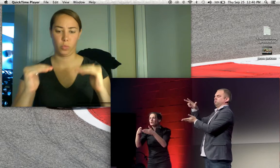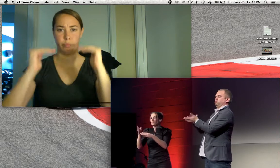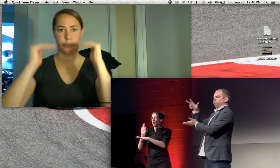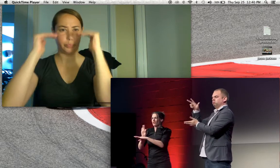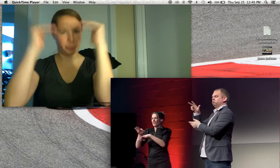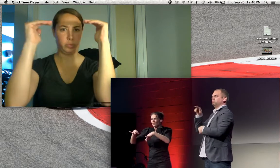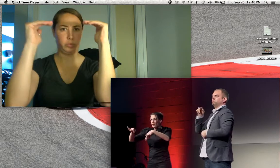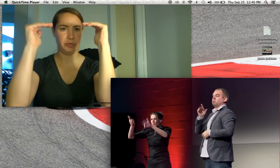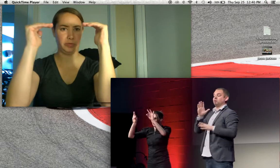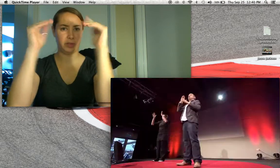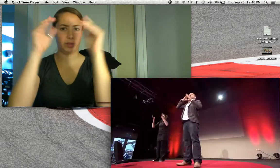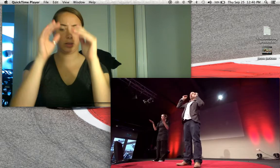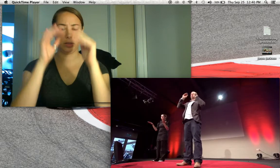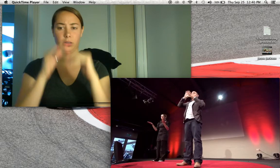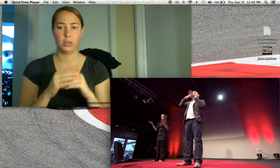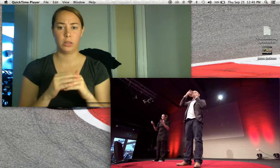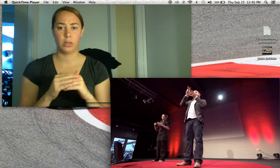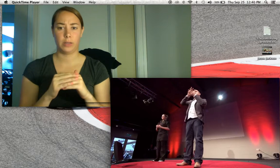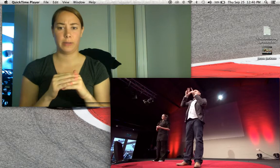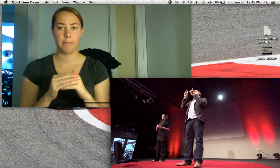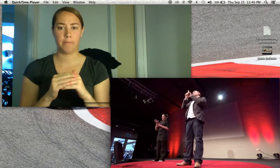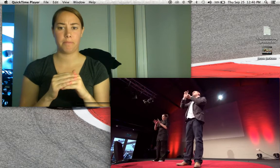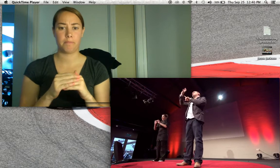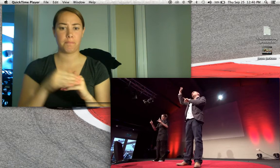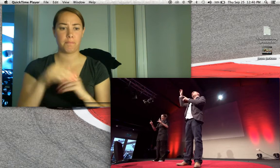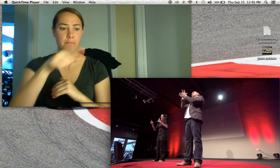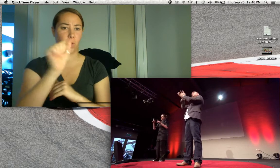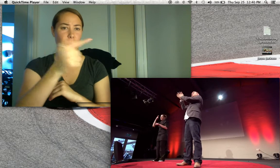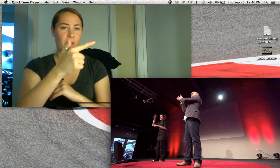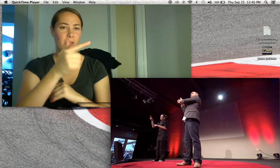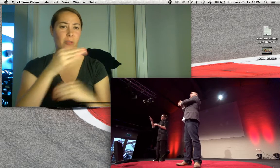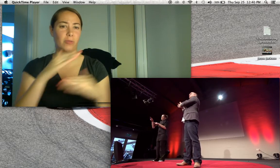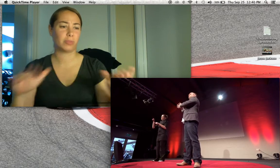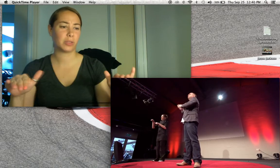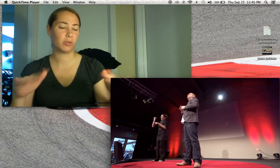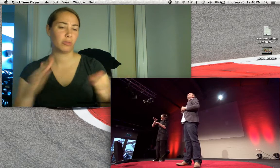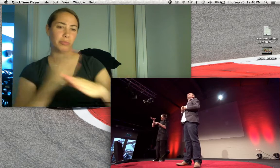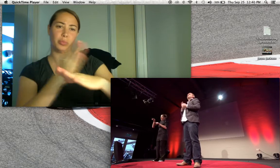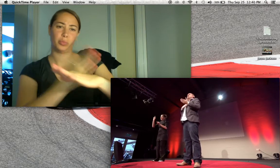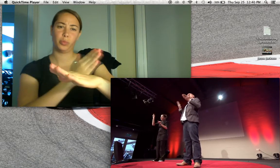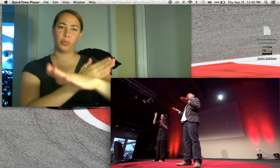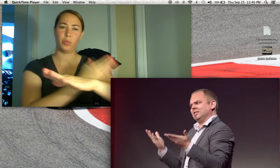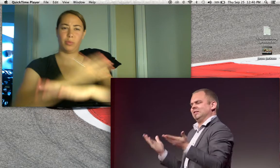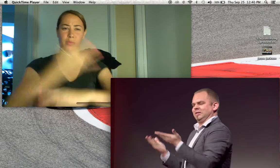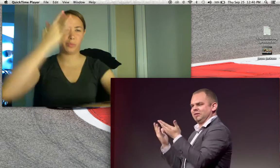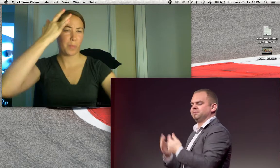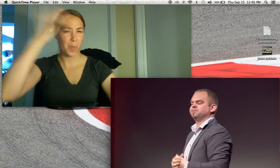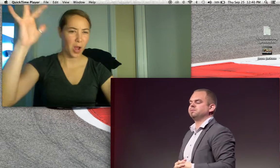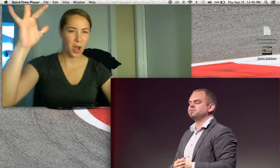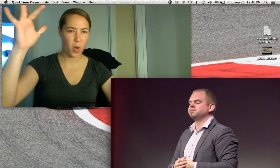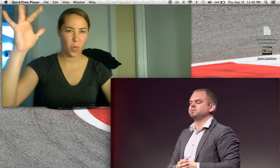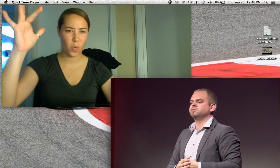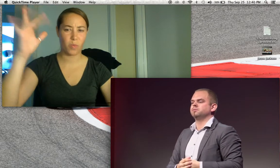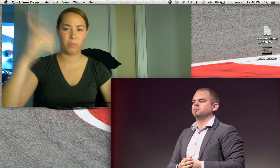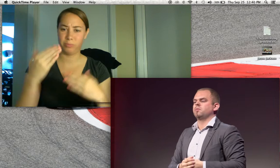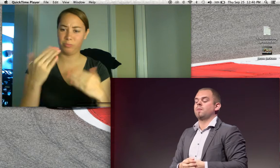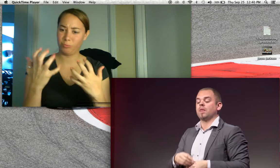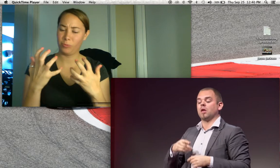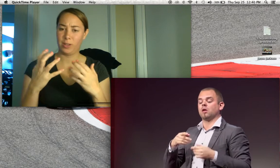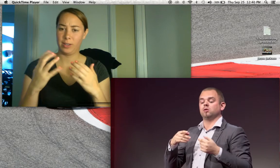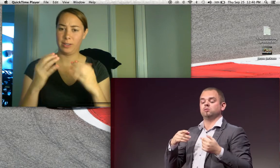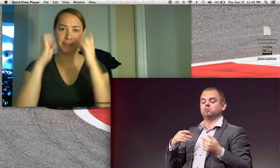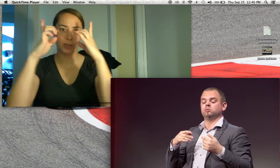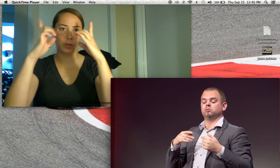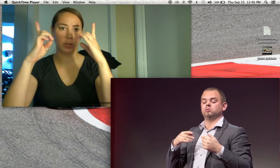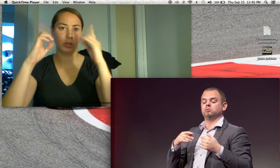And at the same time we want to have sign languages ratified. If all countries ratify their sign language, that would be